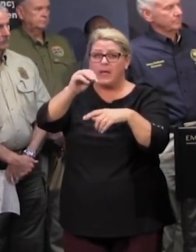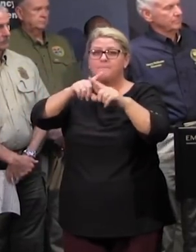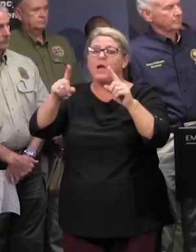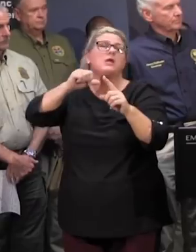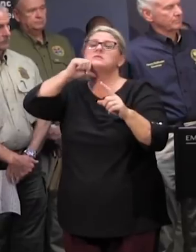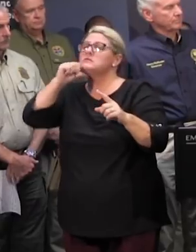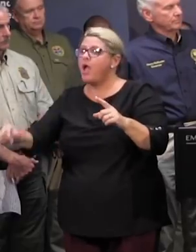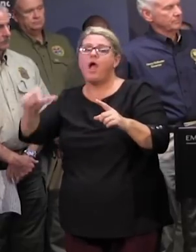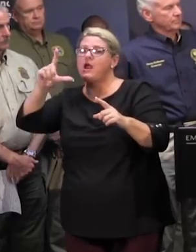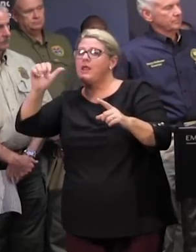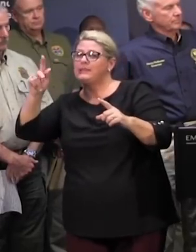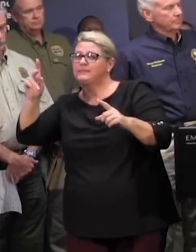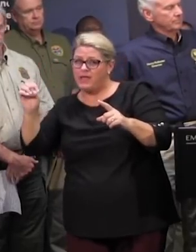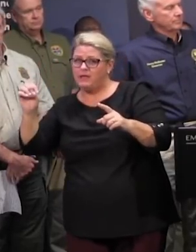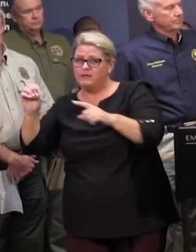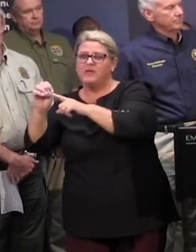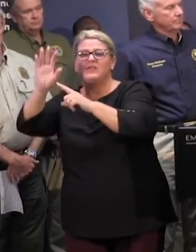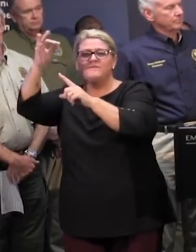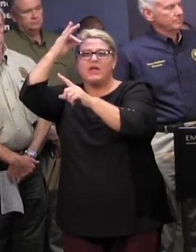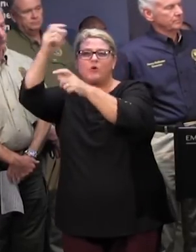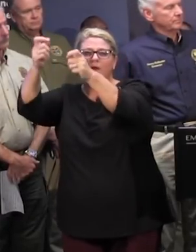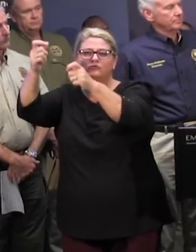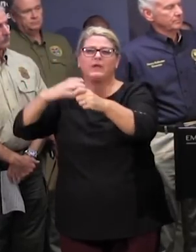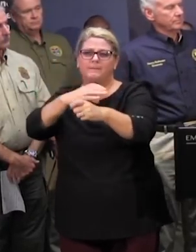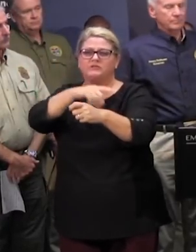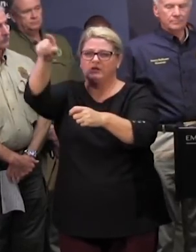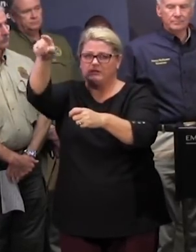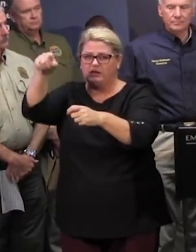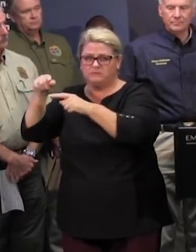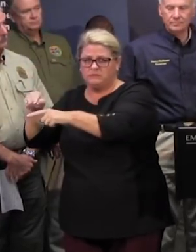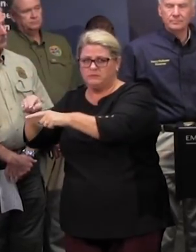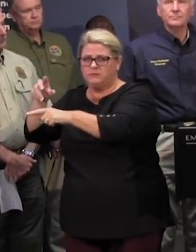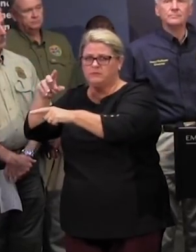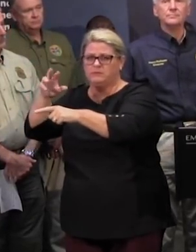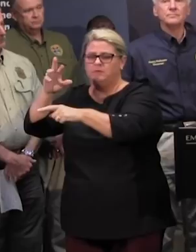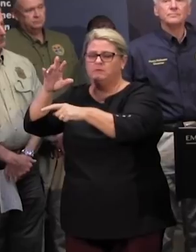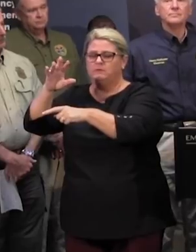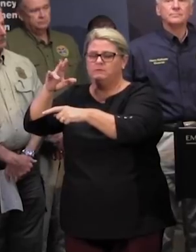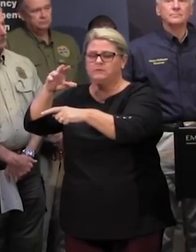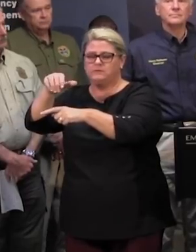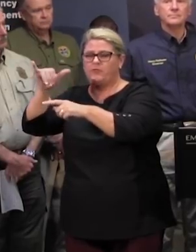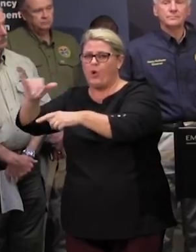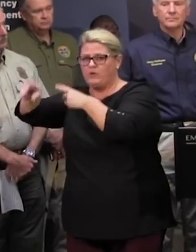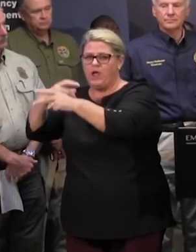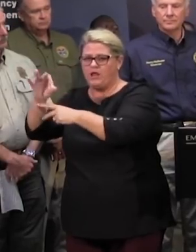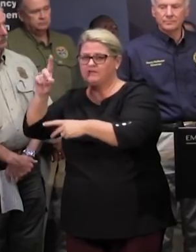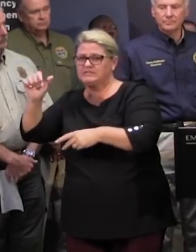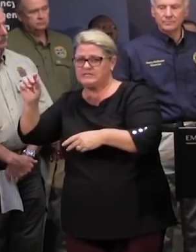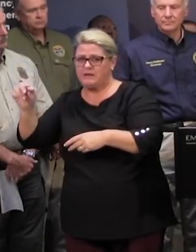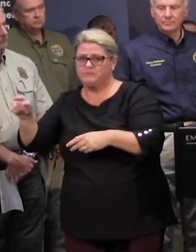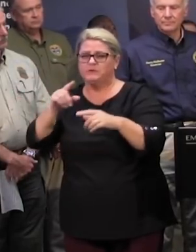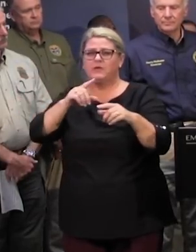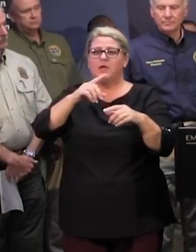regulated by the federal energy regulatory commission but for those middle-sized dams that dhek regulates uh we do not have